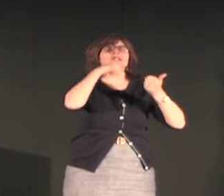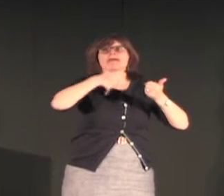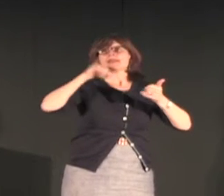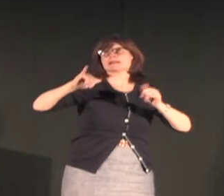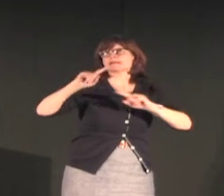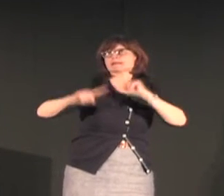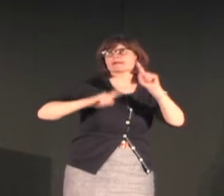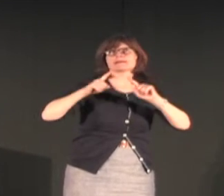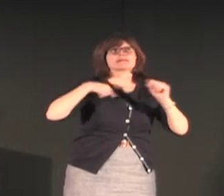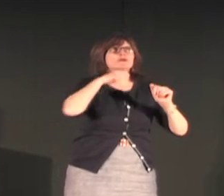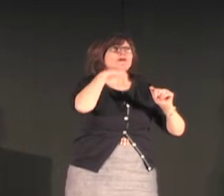strong human need to communicate